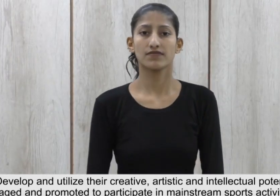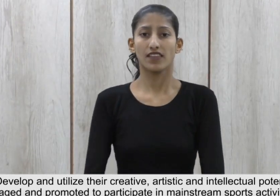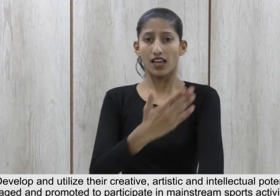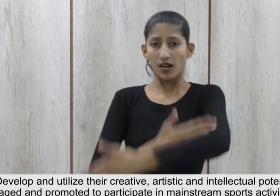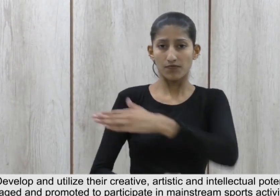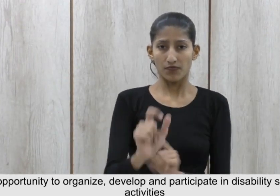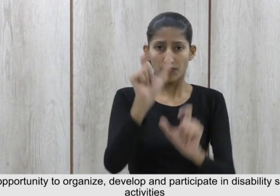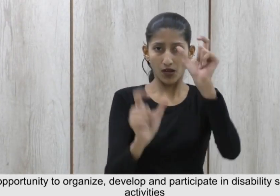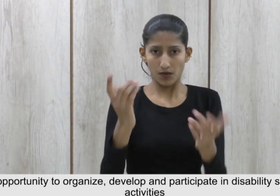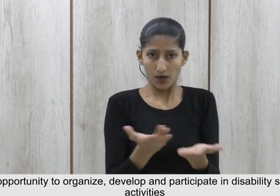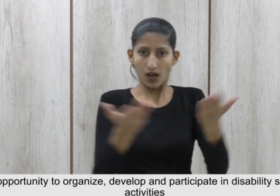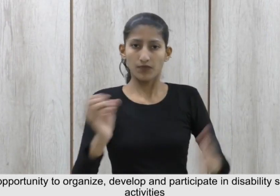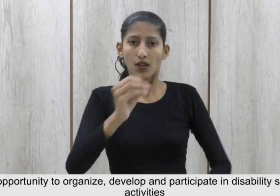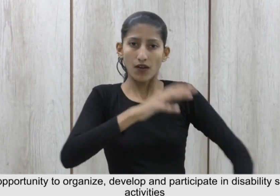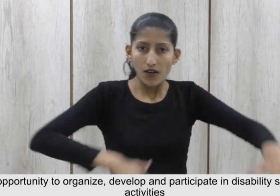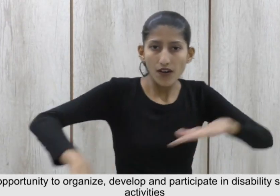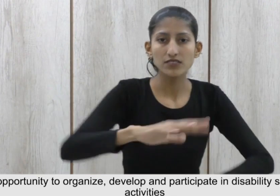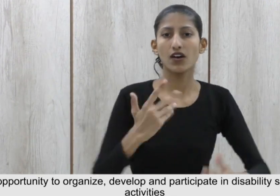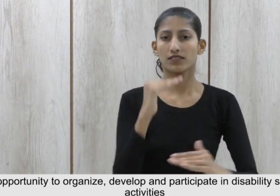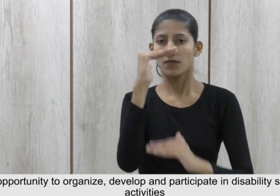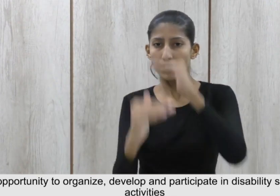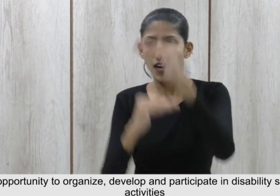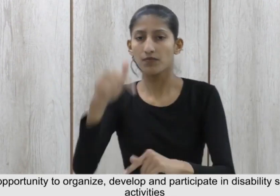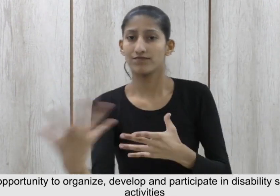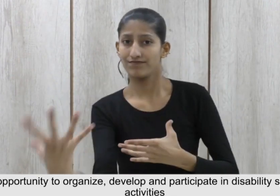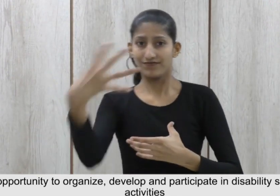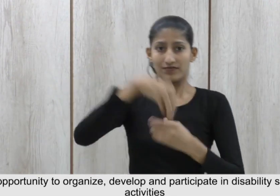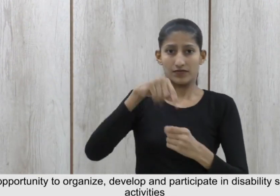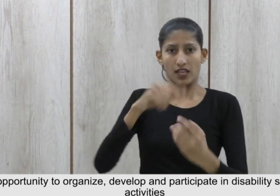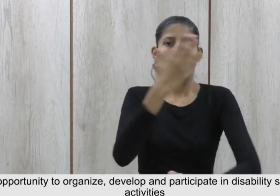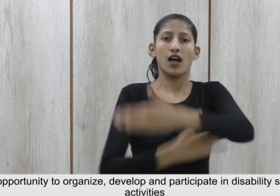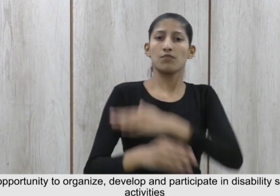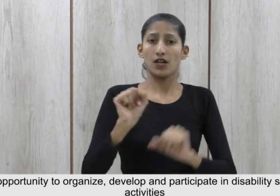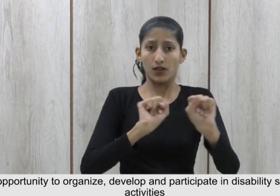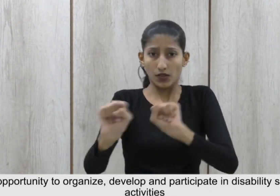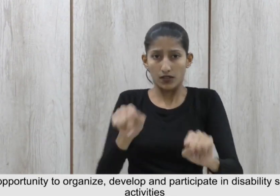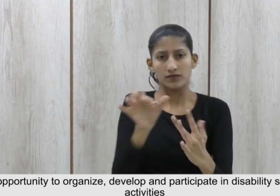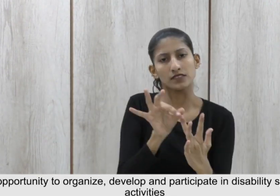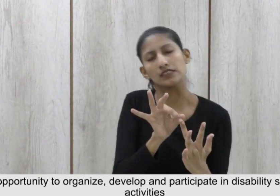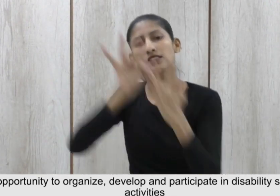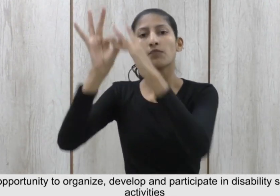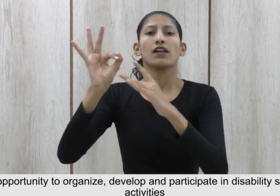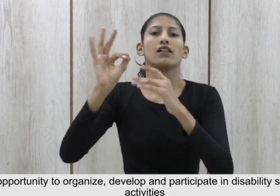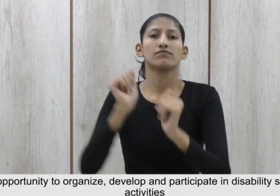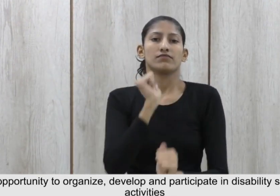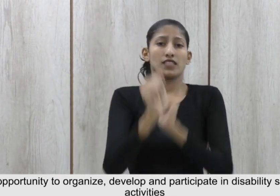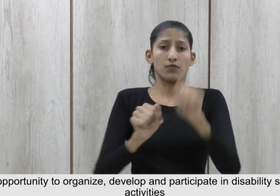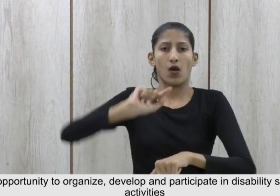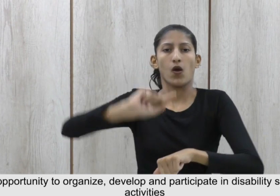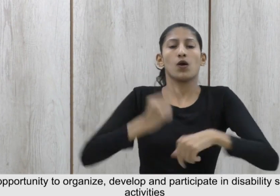Have an opportunity to organize, develop and participate in disability specific sports activities